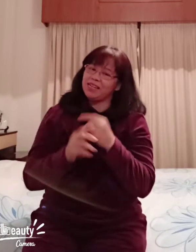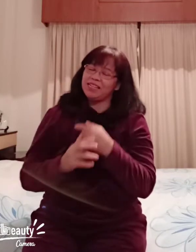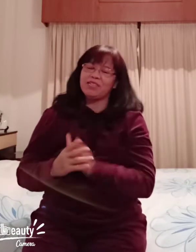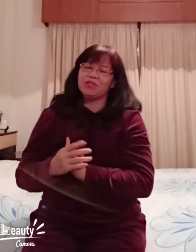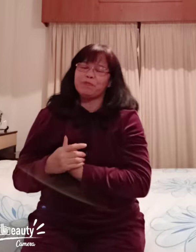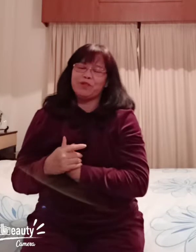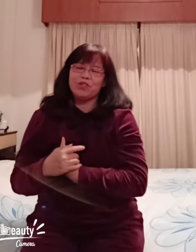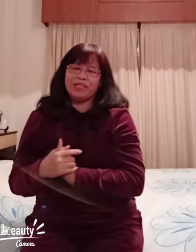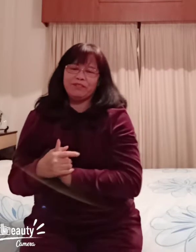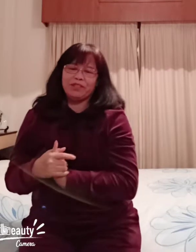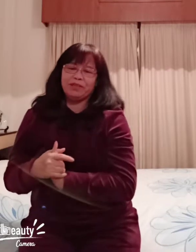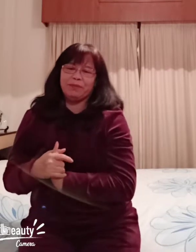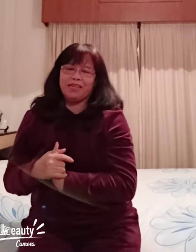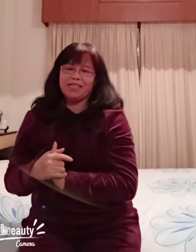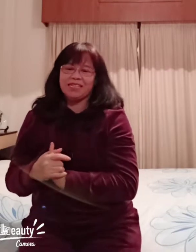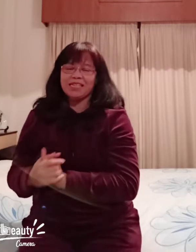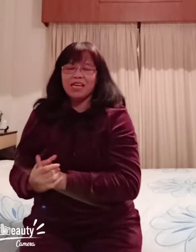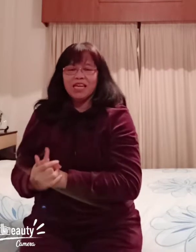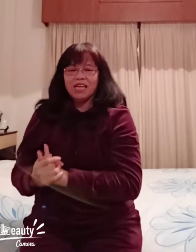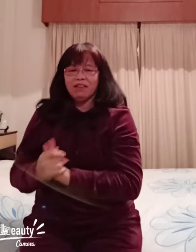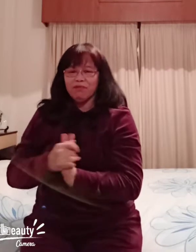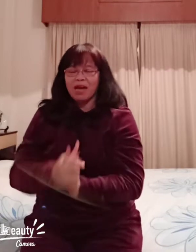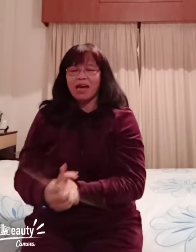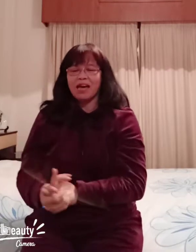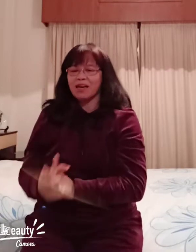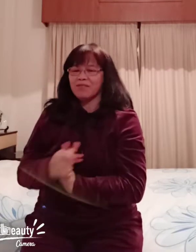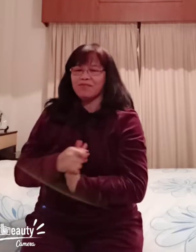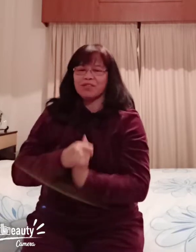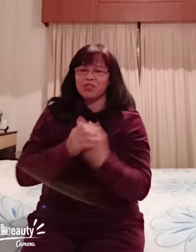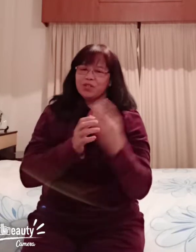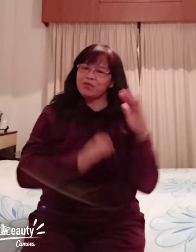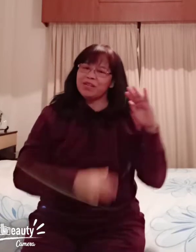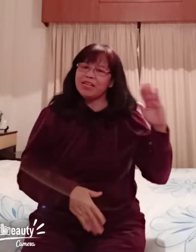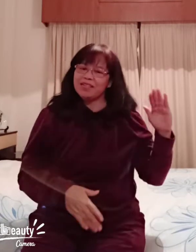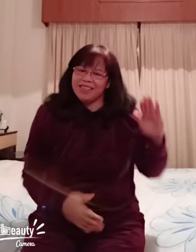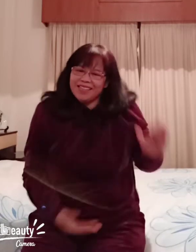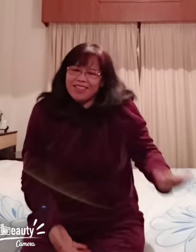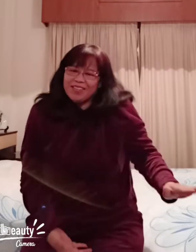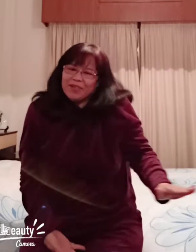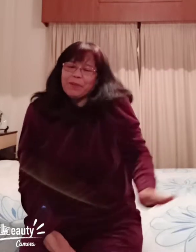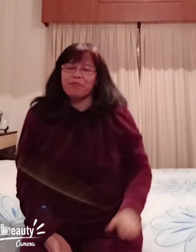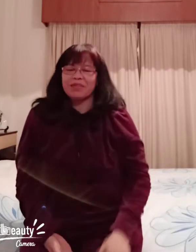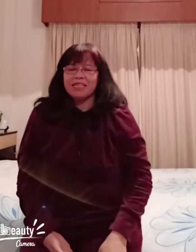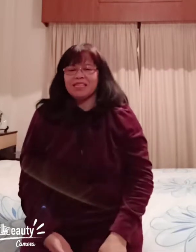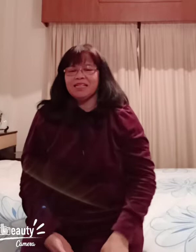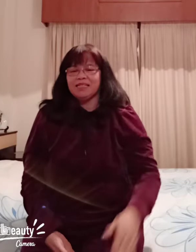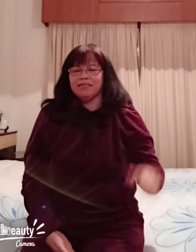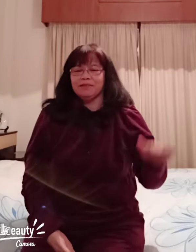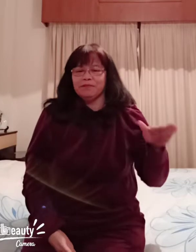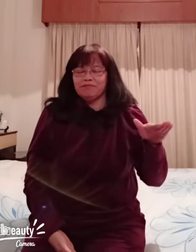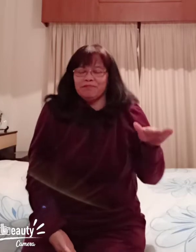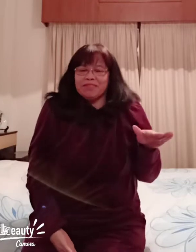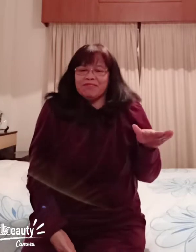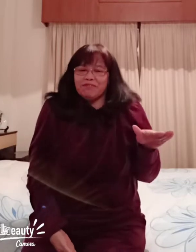especially in Philippines if you have a children you know from